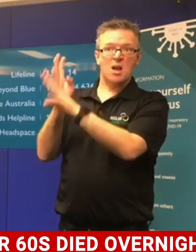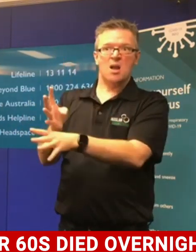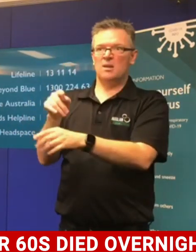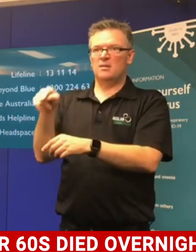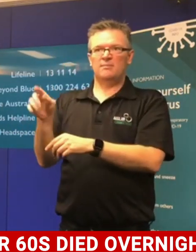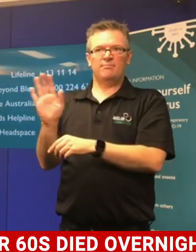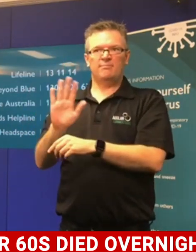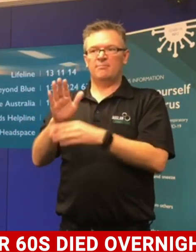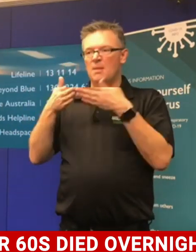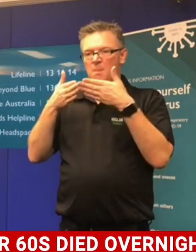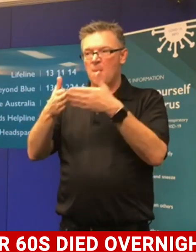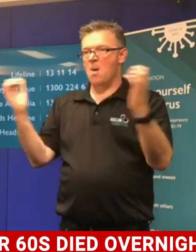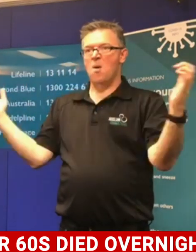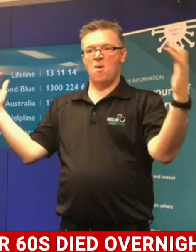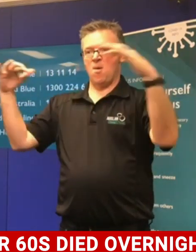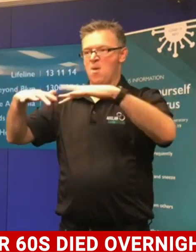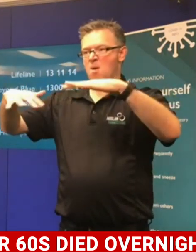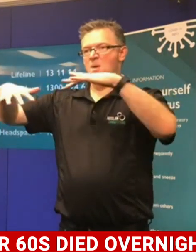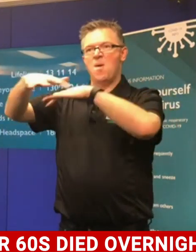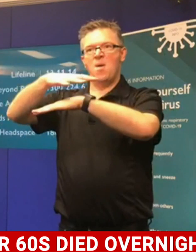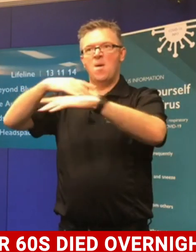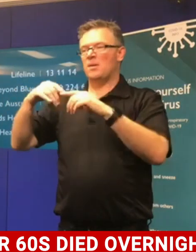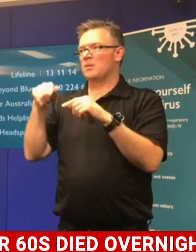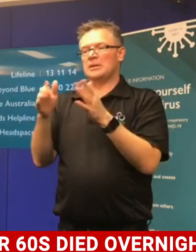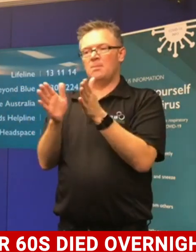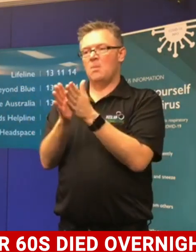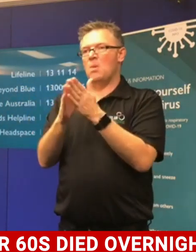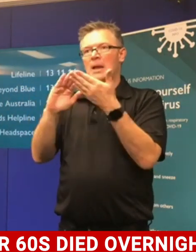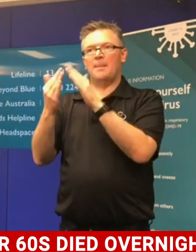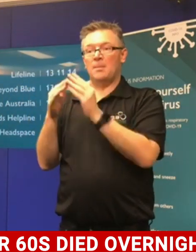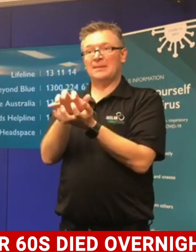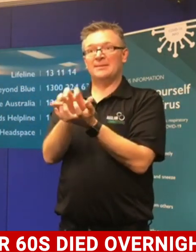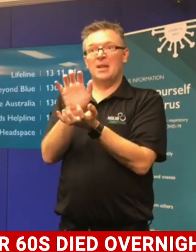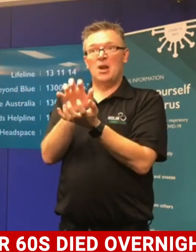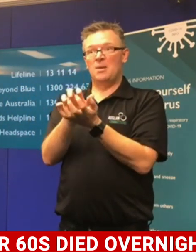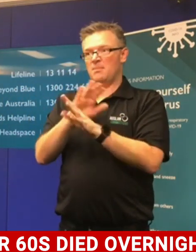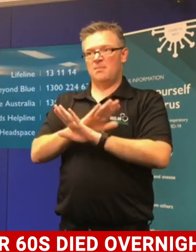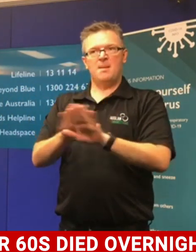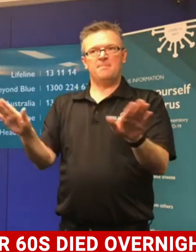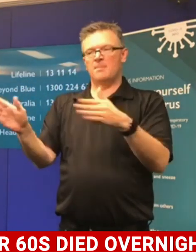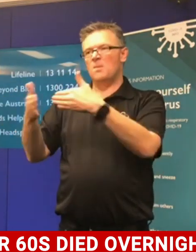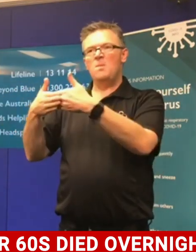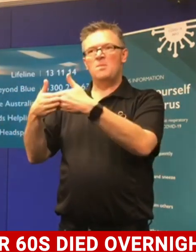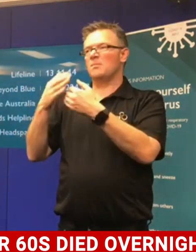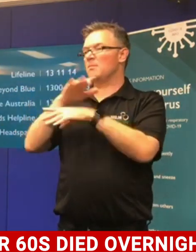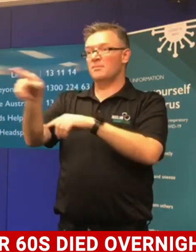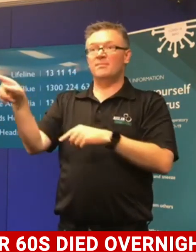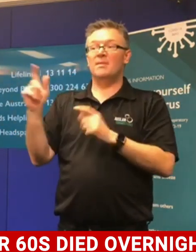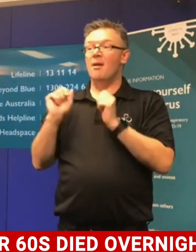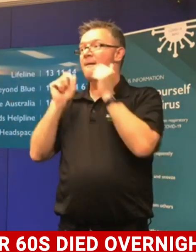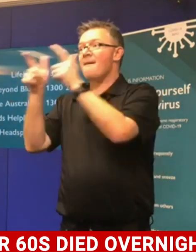moving into those smaller communities and so the scallop season will not open this